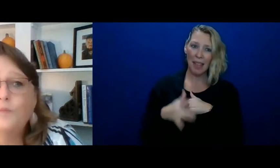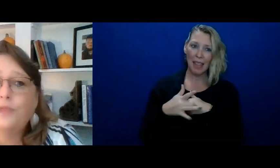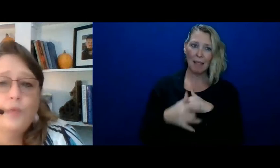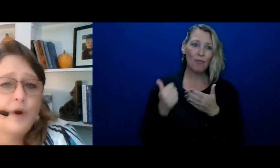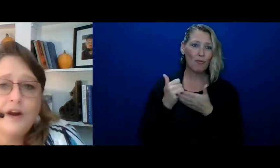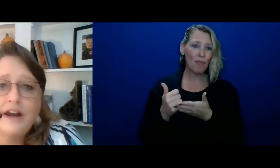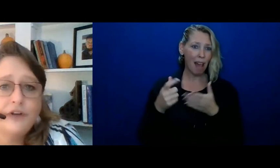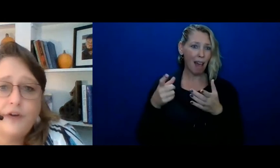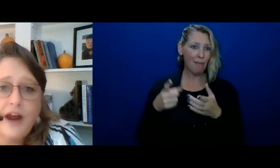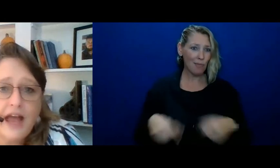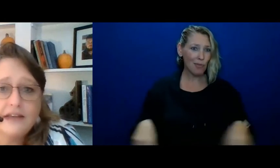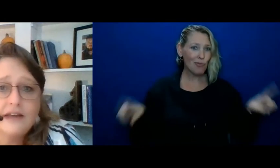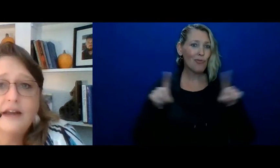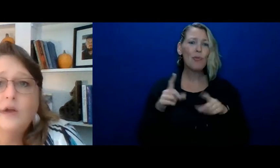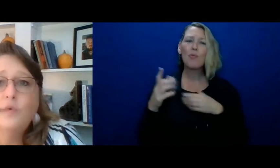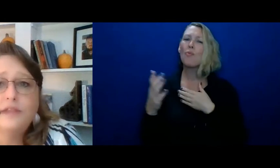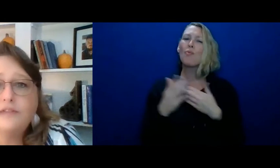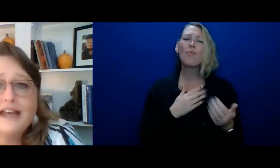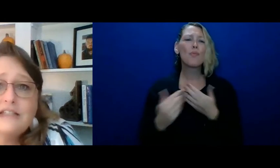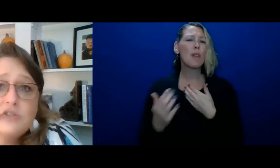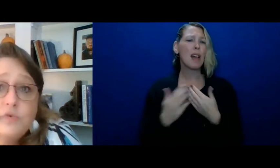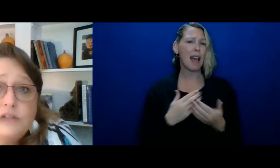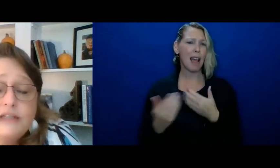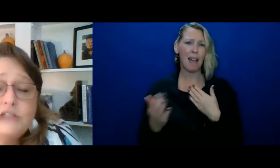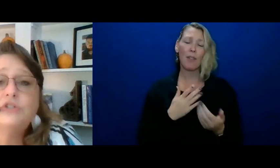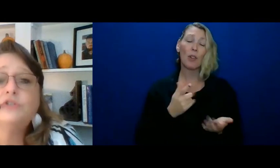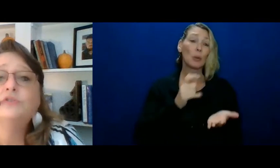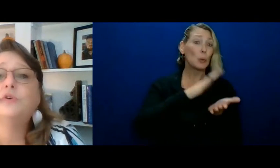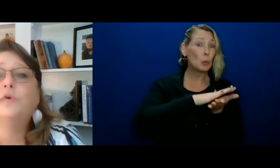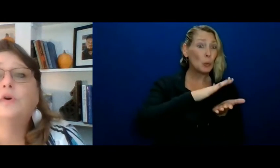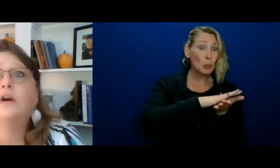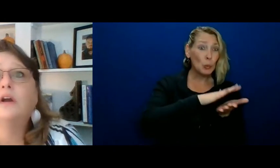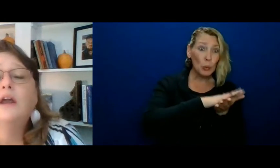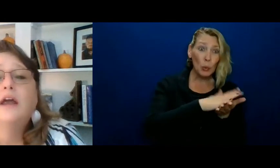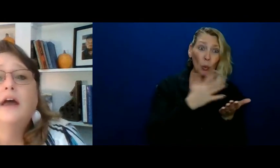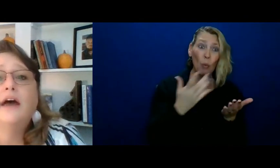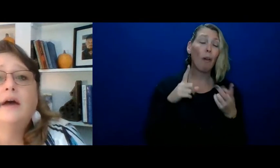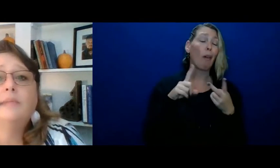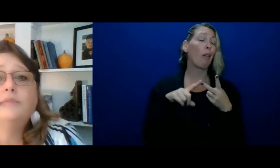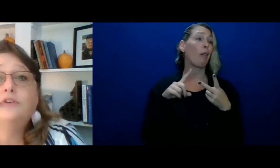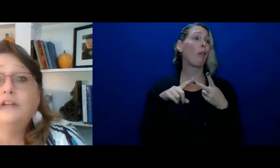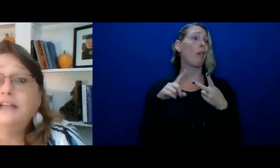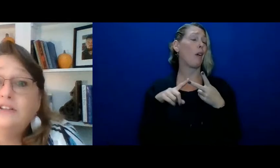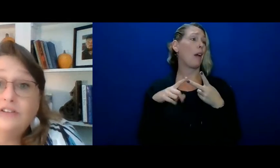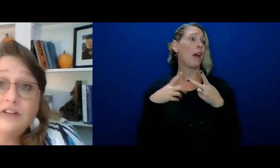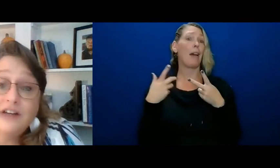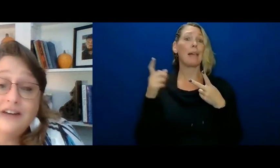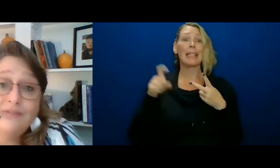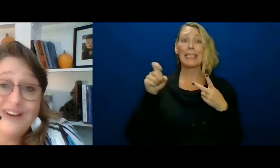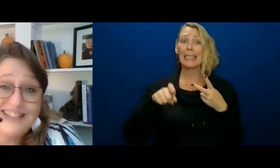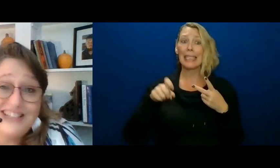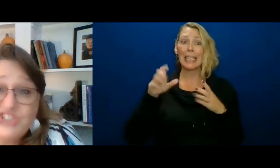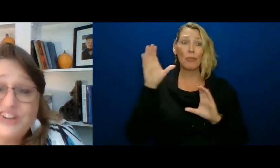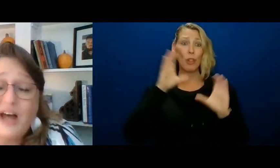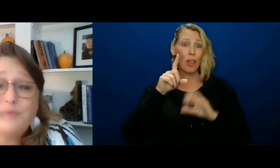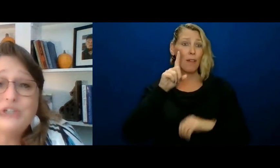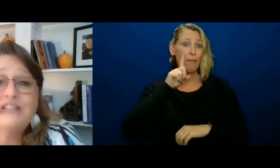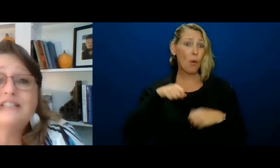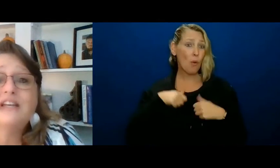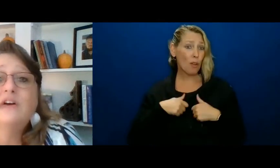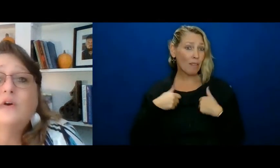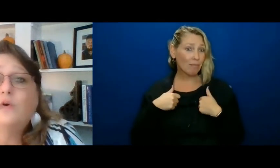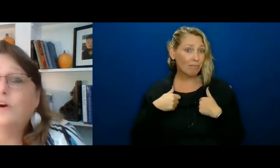with wherever you're at whether that's school issues or you're needing to look at residential